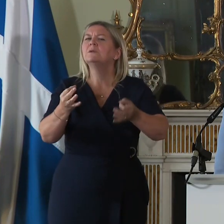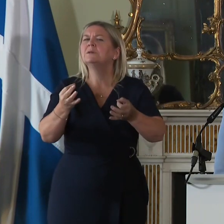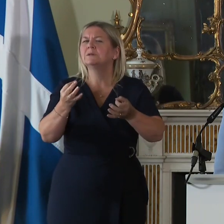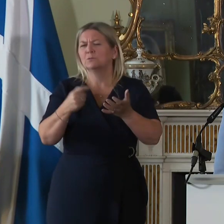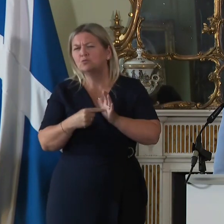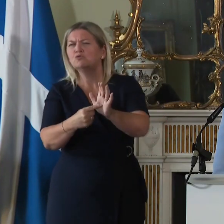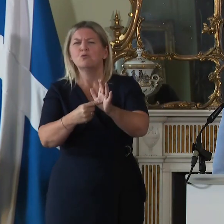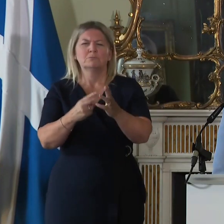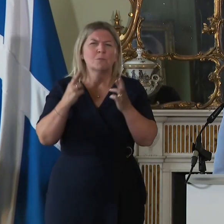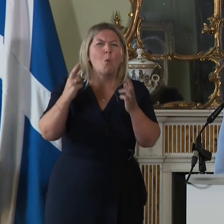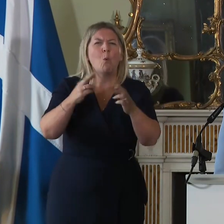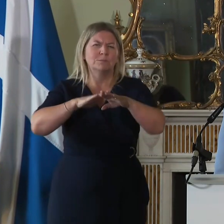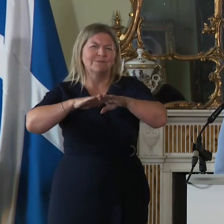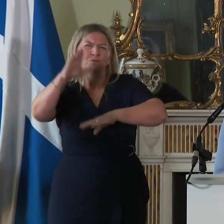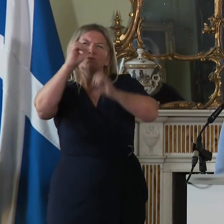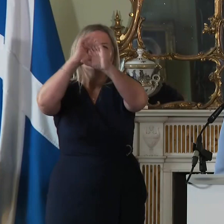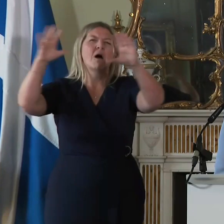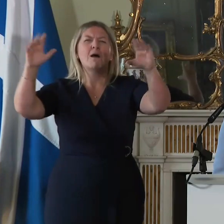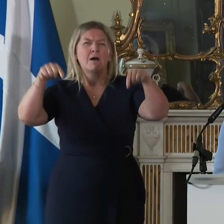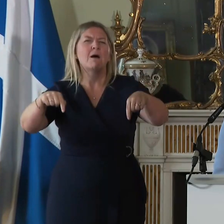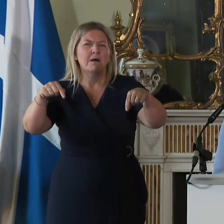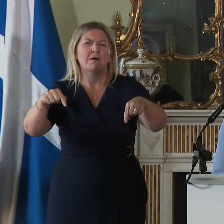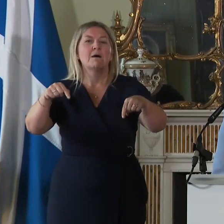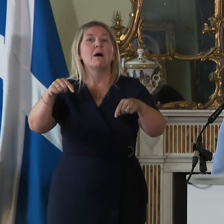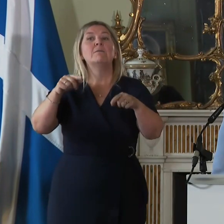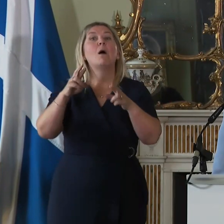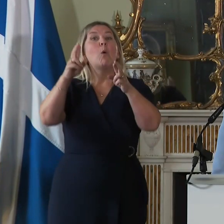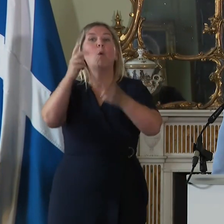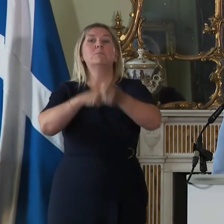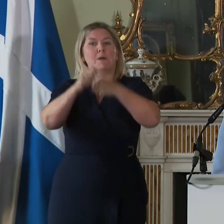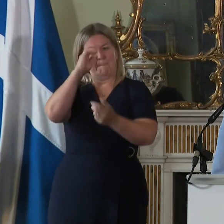hopes for a better future and then turn those hopes into reality.